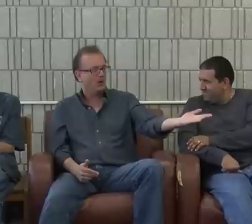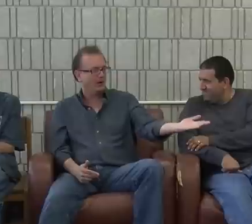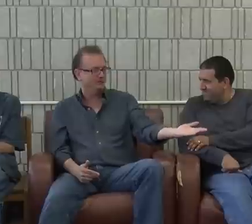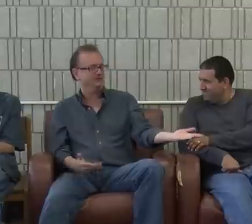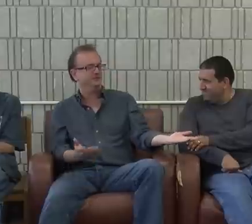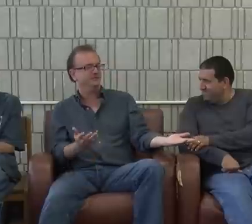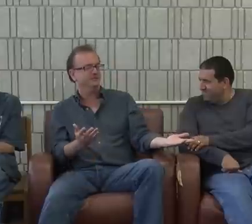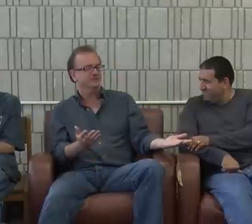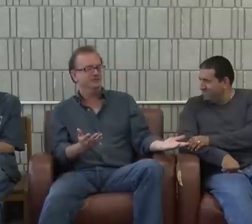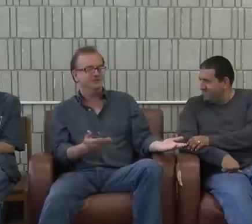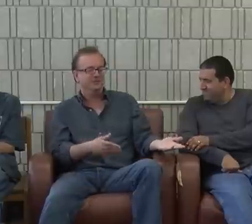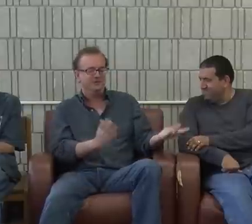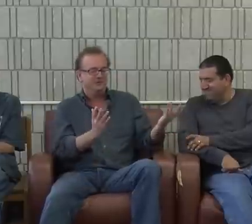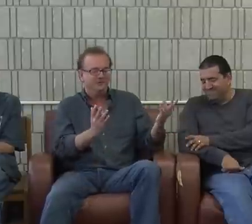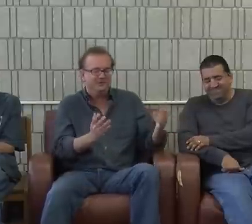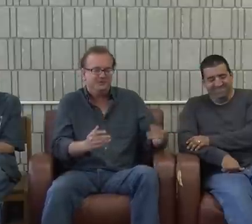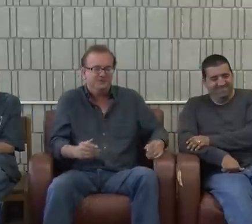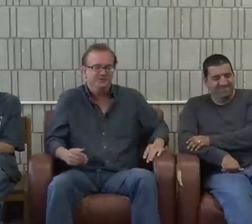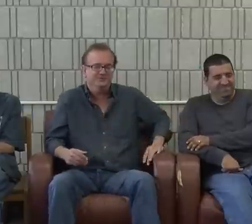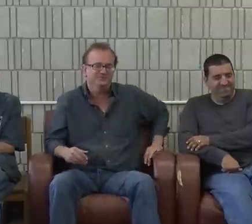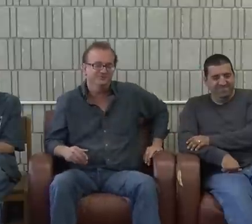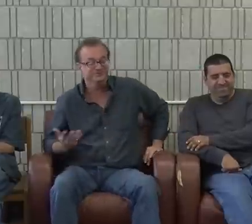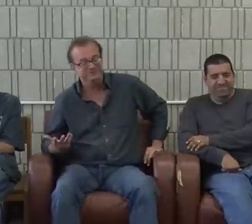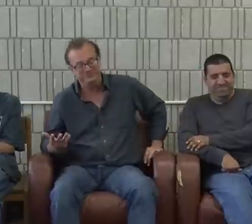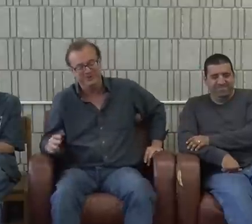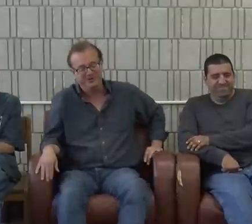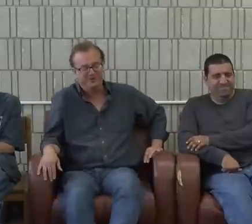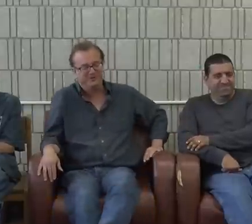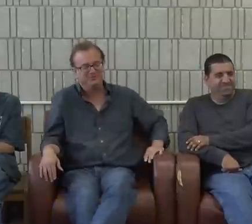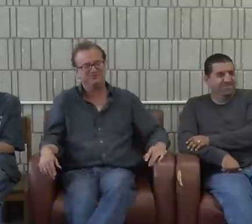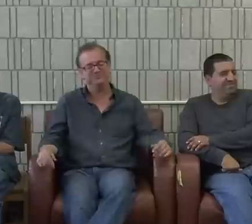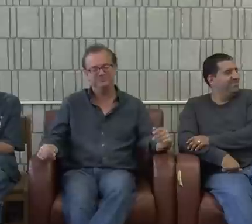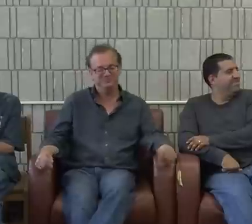And I seem to be isolated away from them. But that's teenagers.